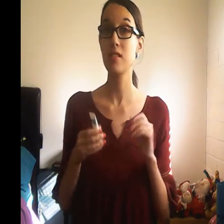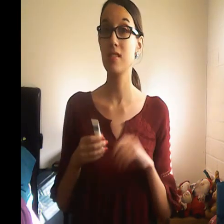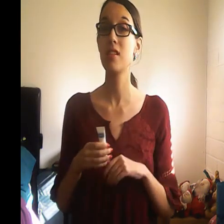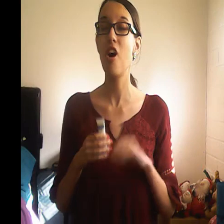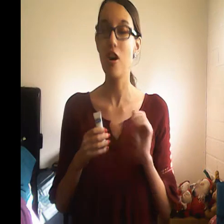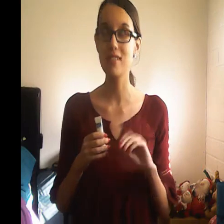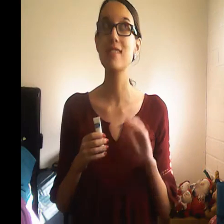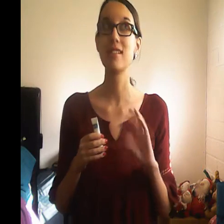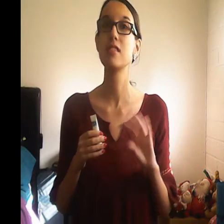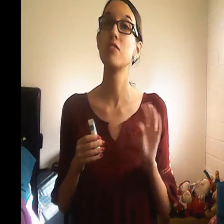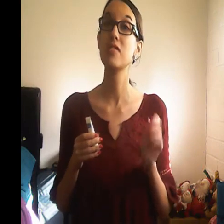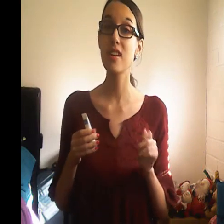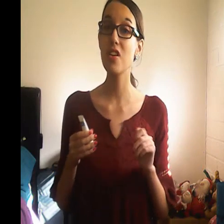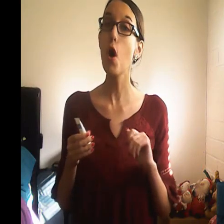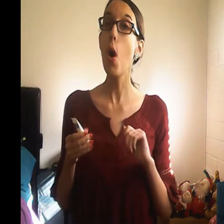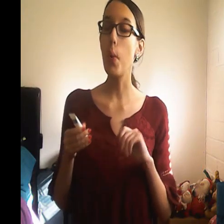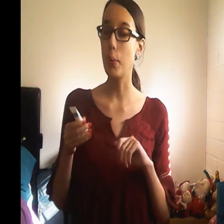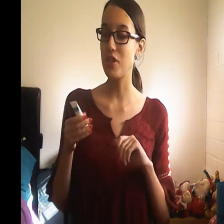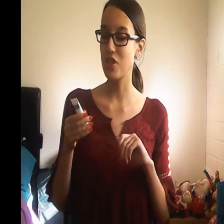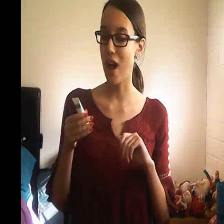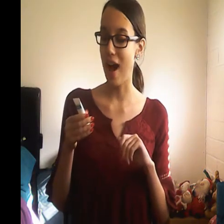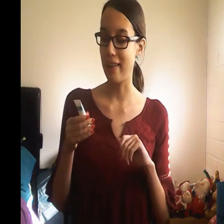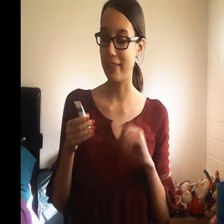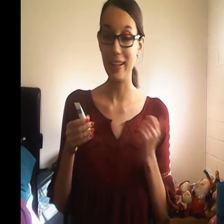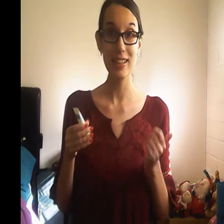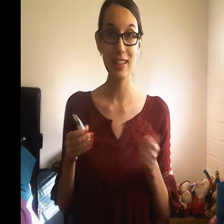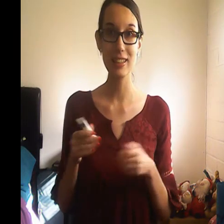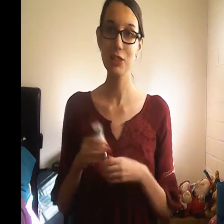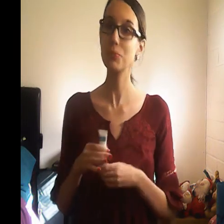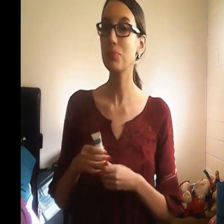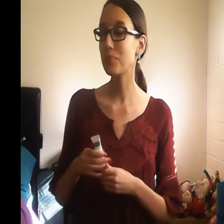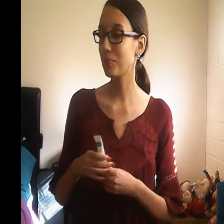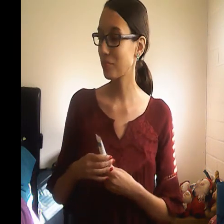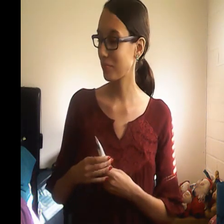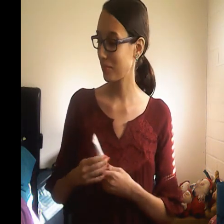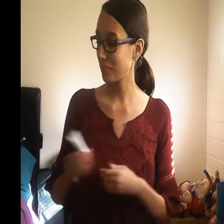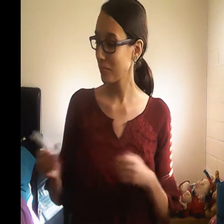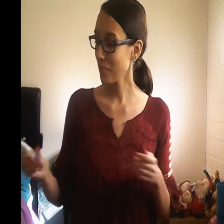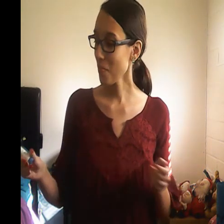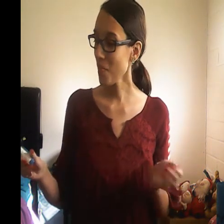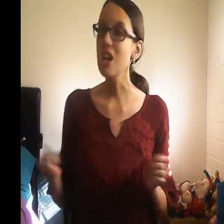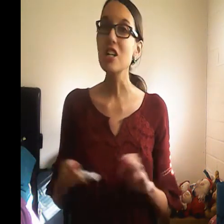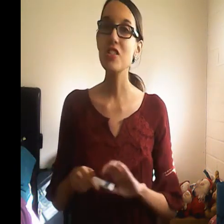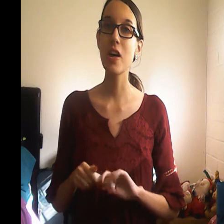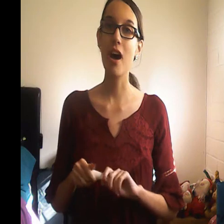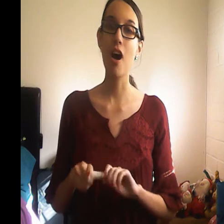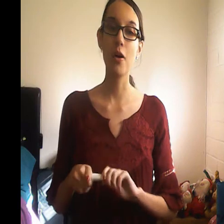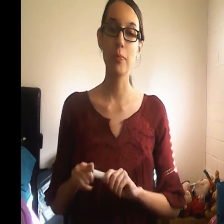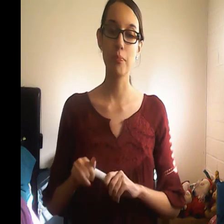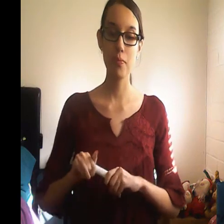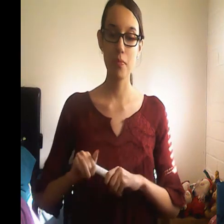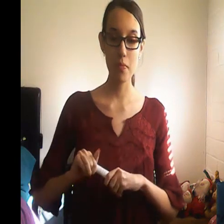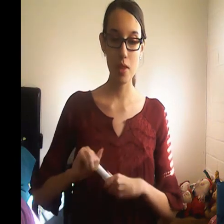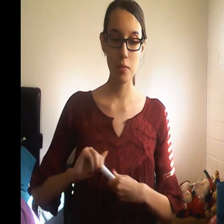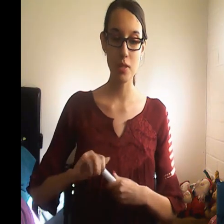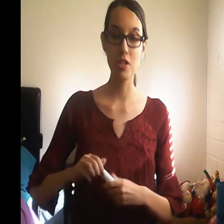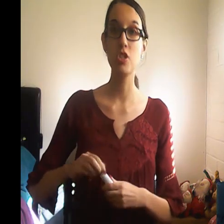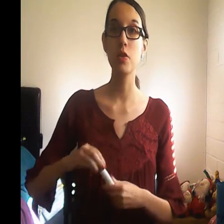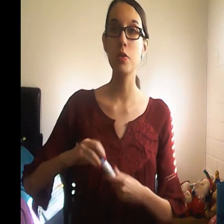on sensitive skin which i like so yeah um i'm going to show you